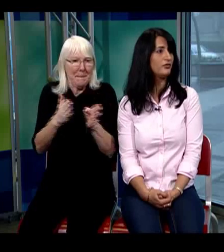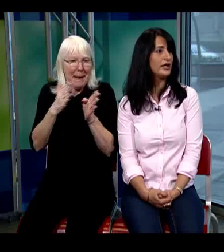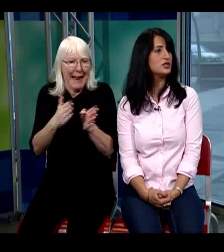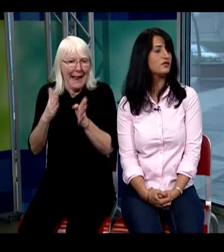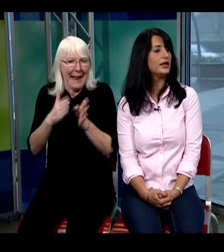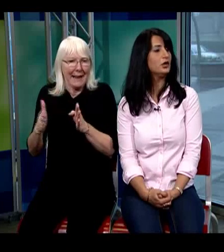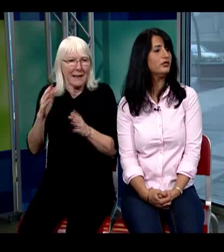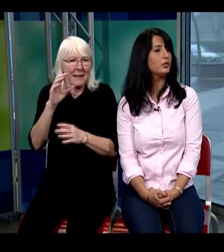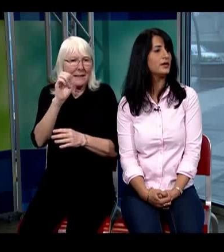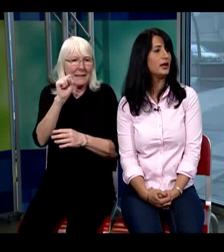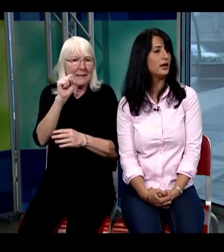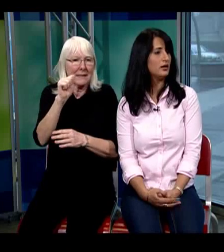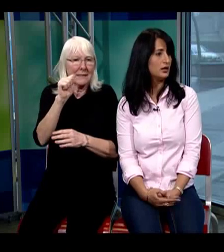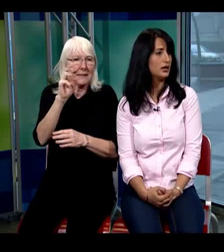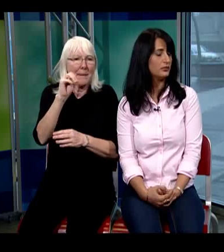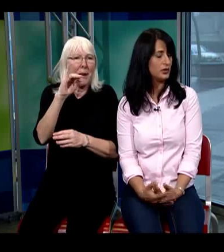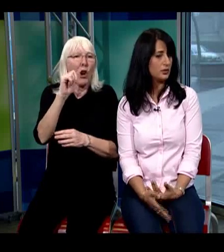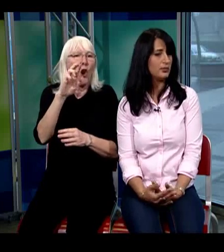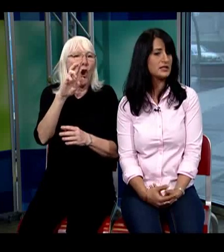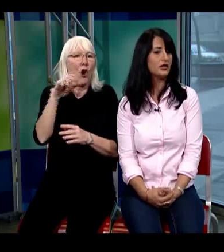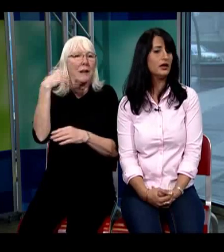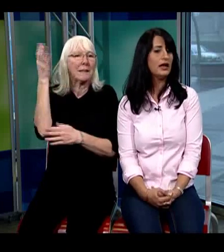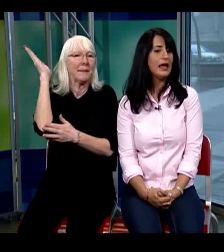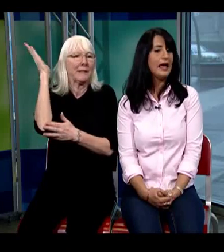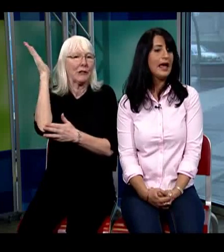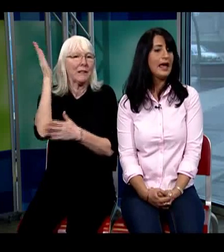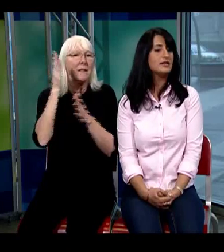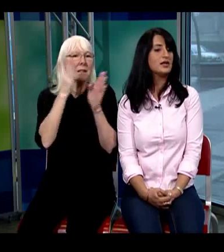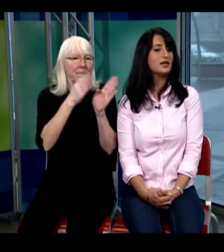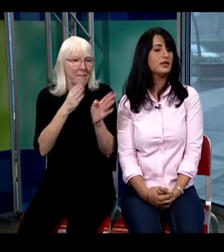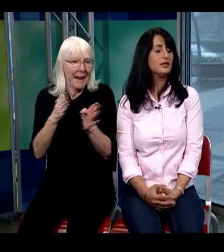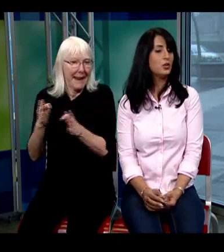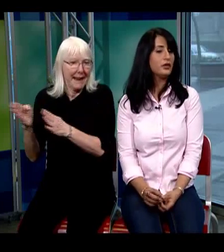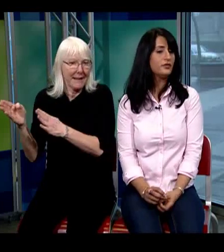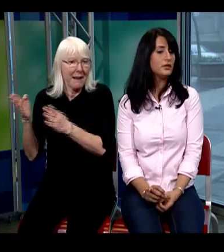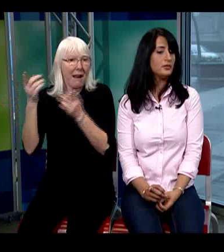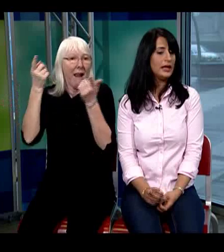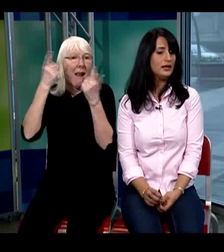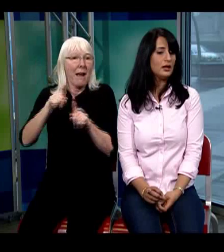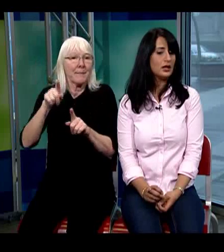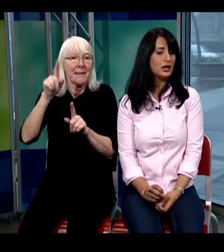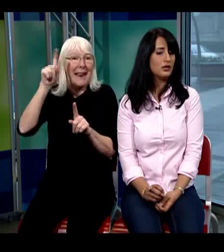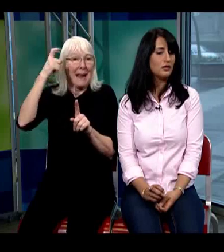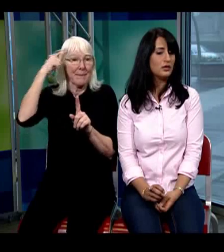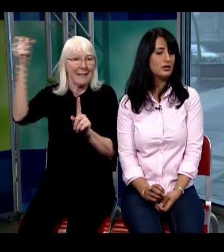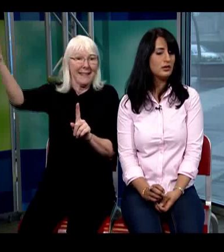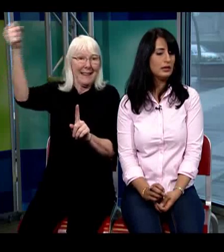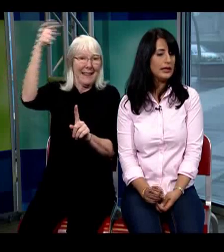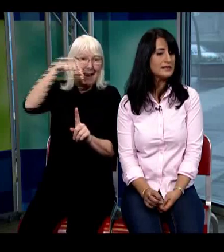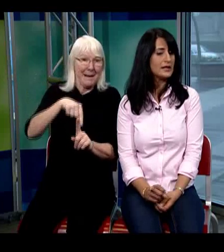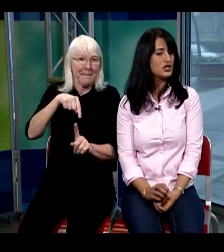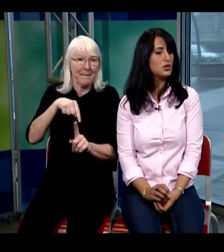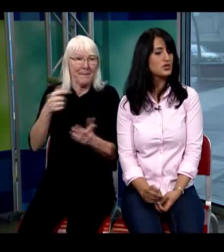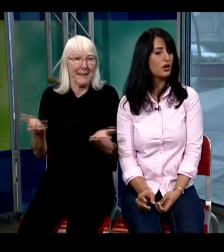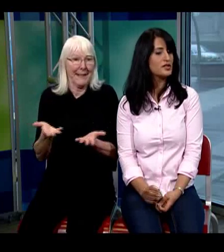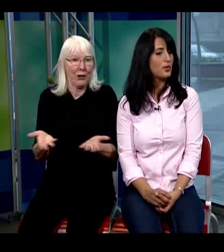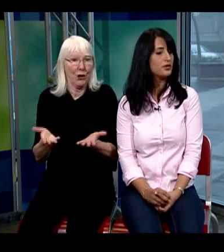invited to Vancouver where they where they met here and one of the main leads that she was corresponding